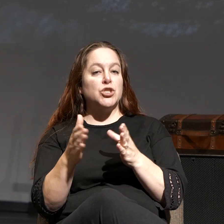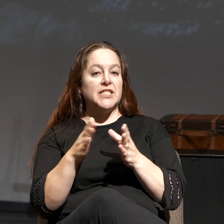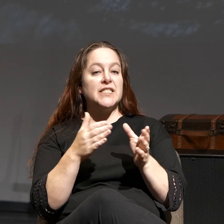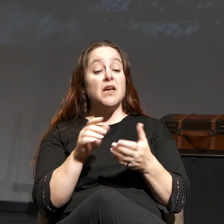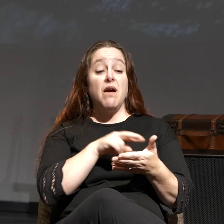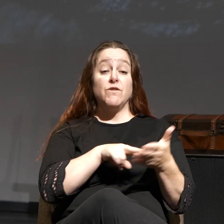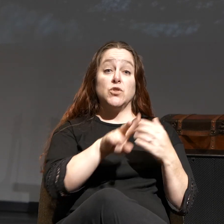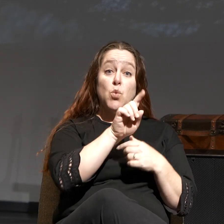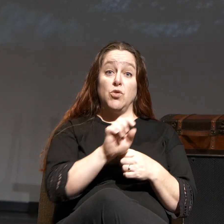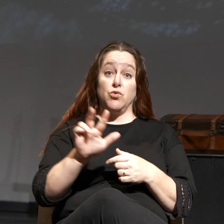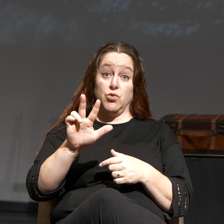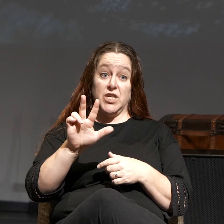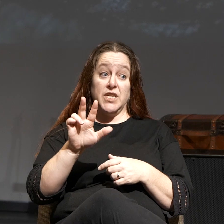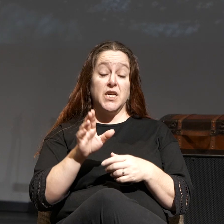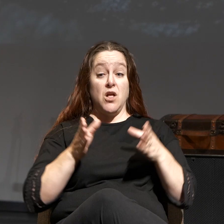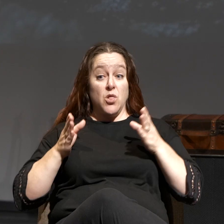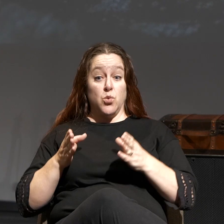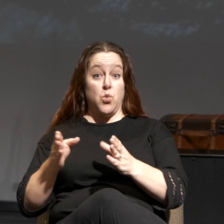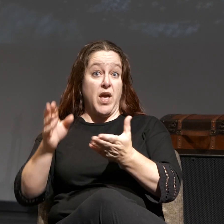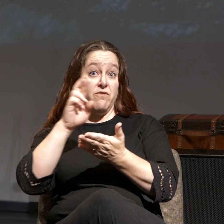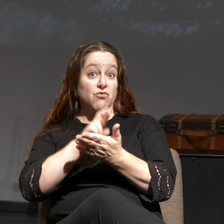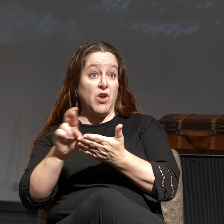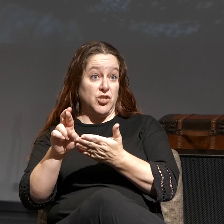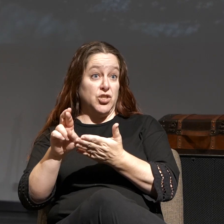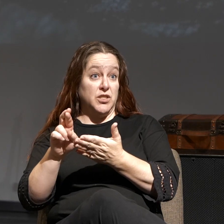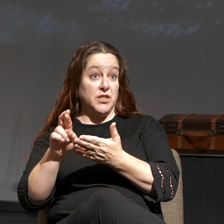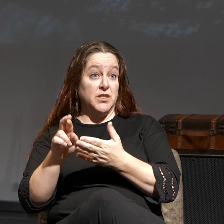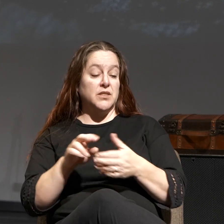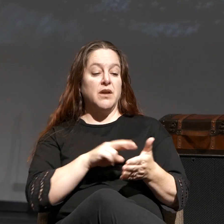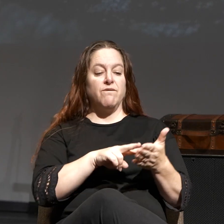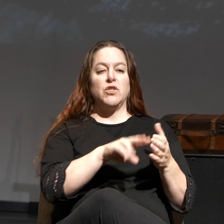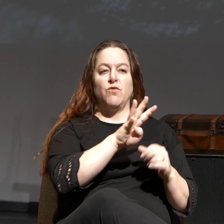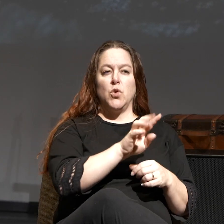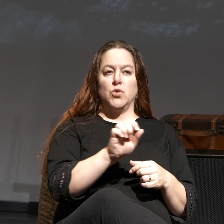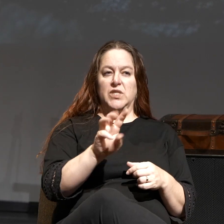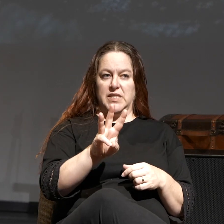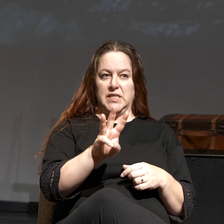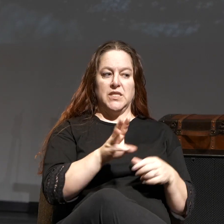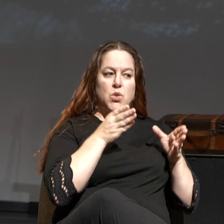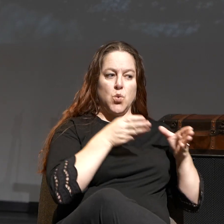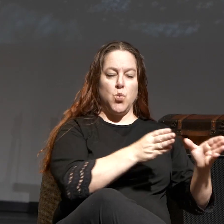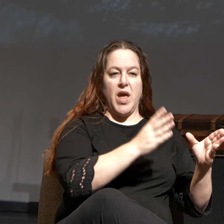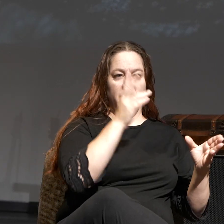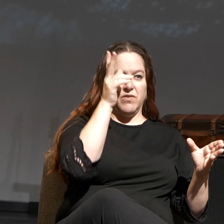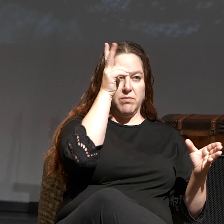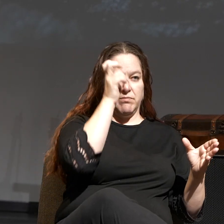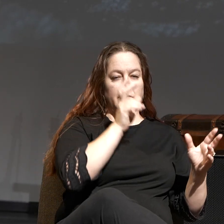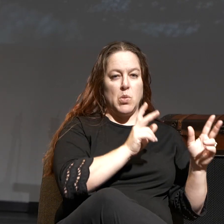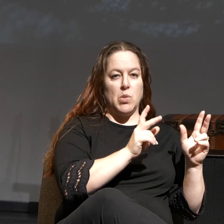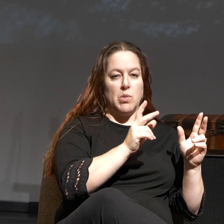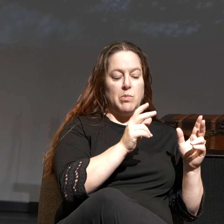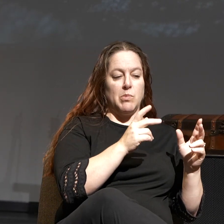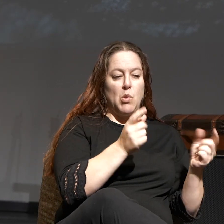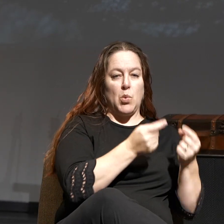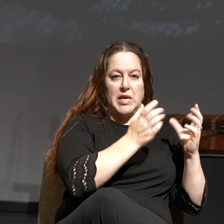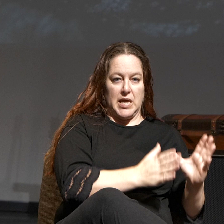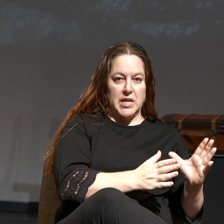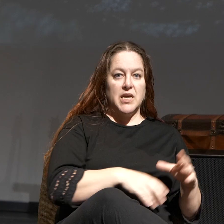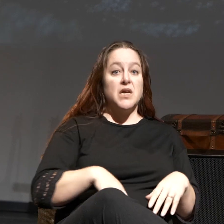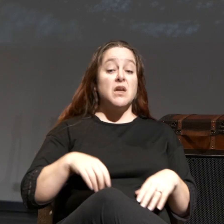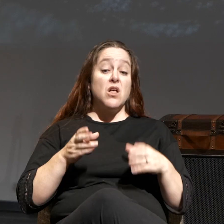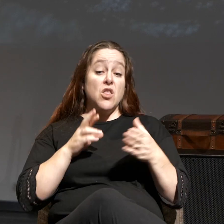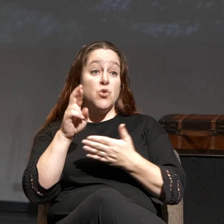verses 1 through 3, He gives us the way of the righteous. And then in verses 4 through 6, we have the way of the wicked. The way of the righteous is the person God